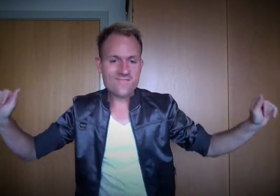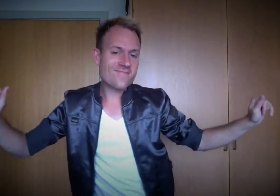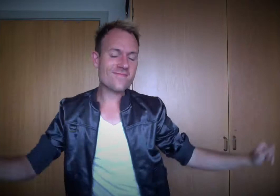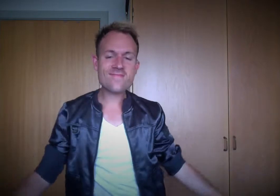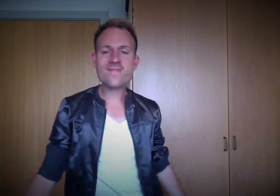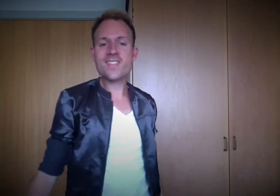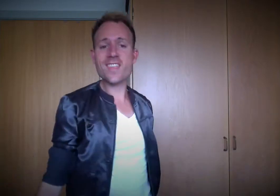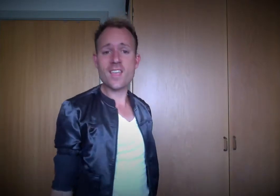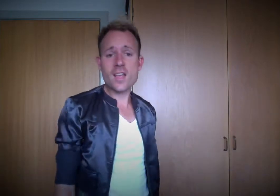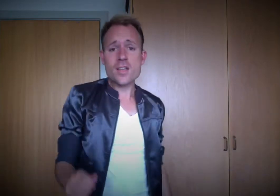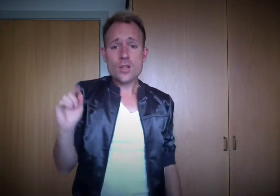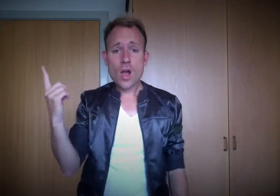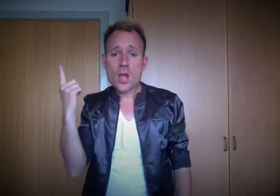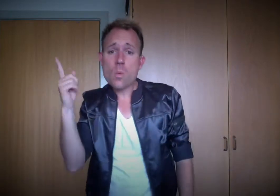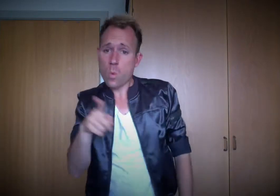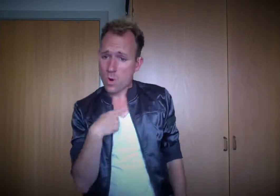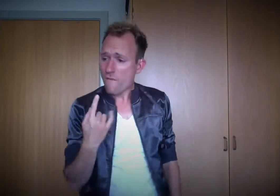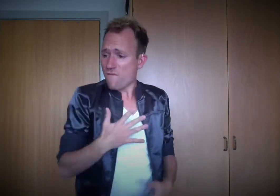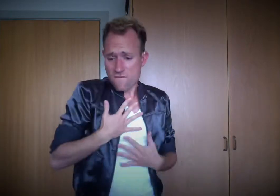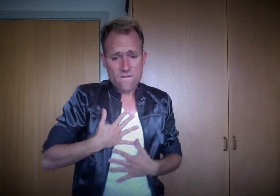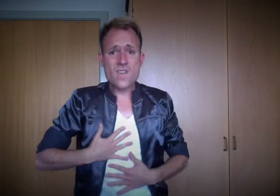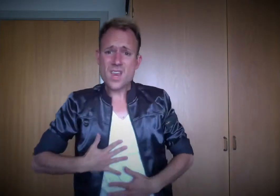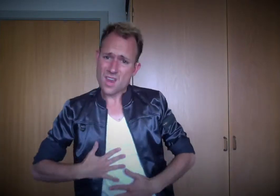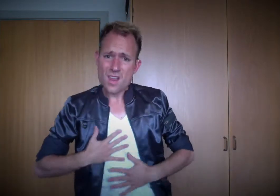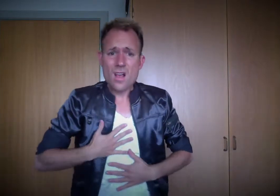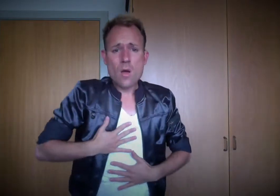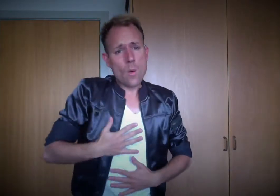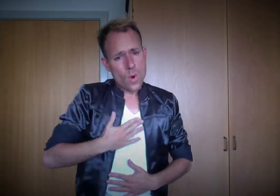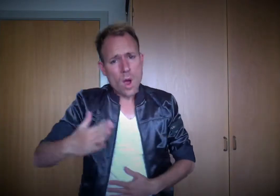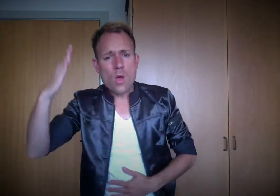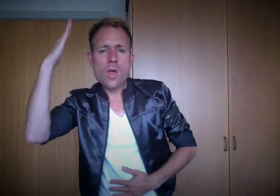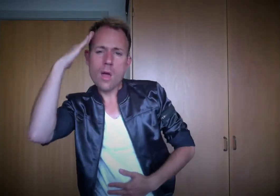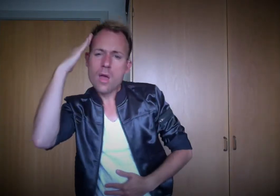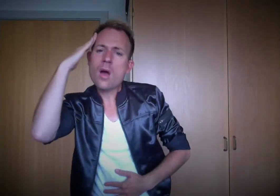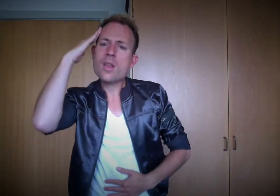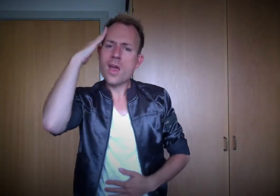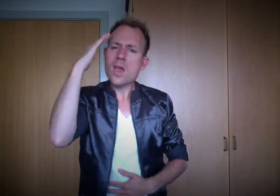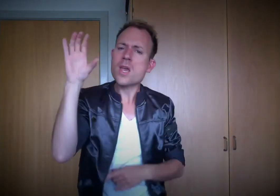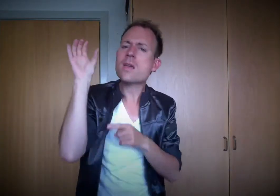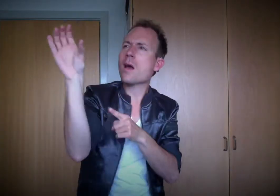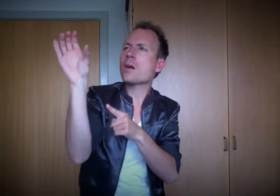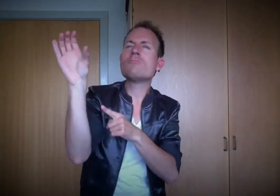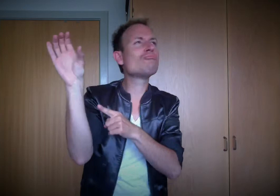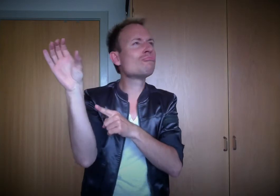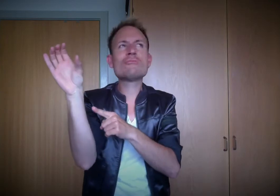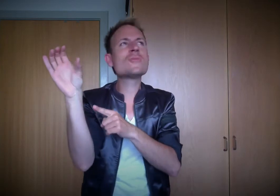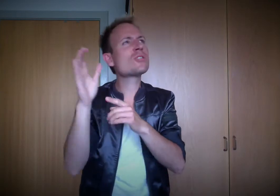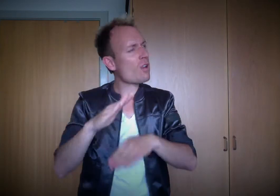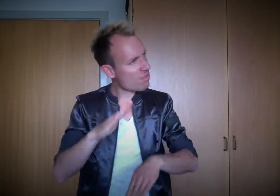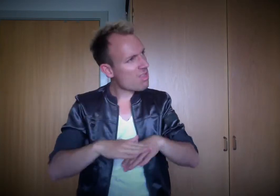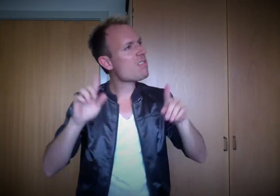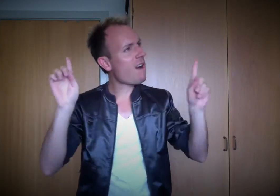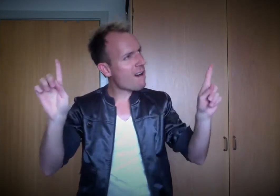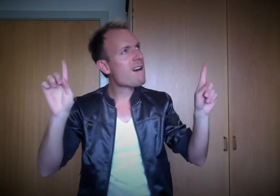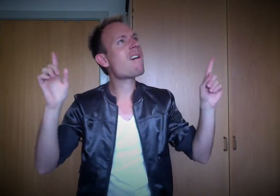It's just the way that we feel I know what love is very soon enough